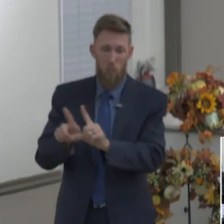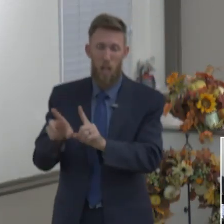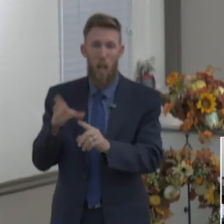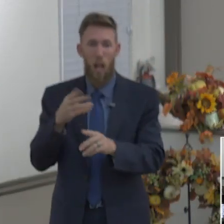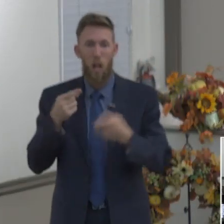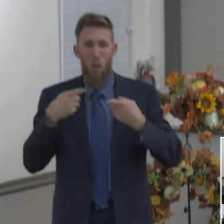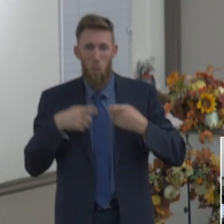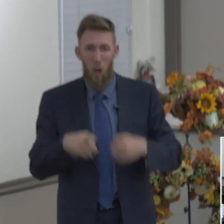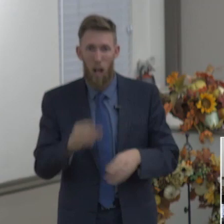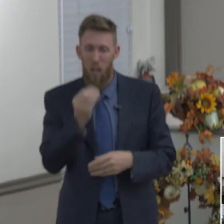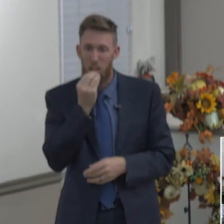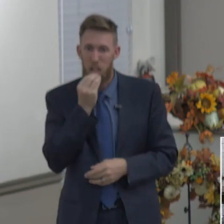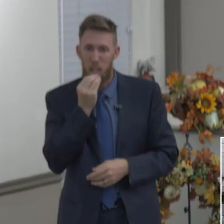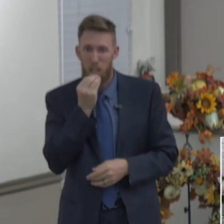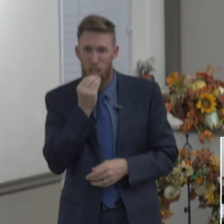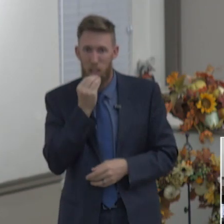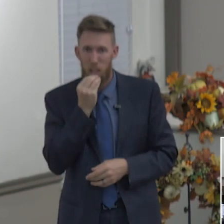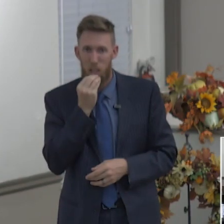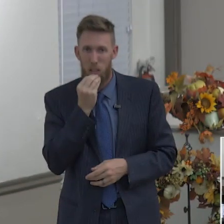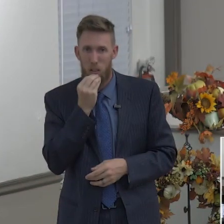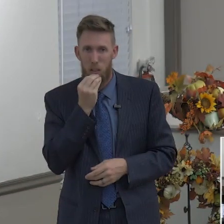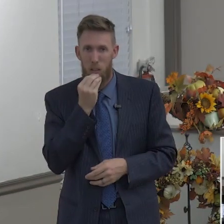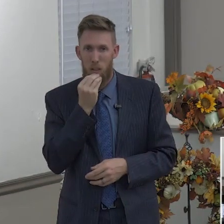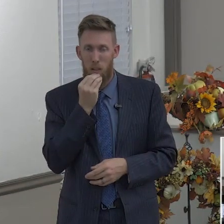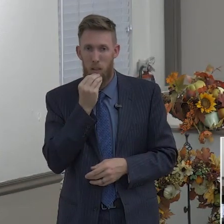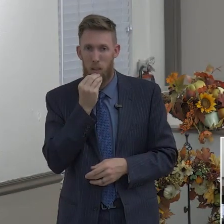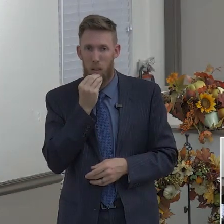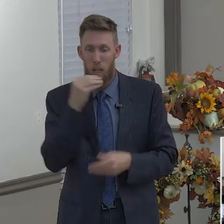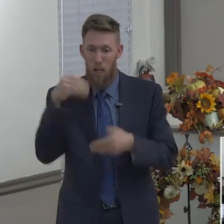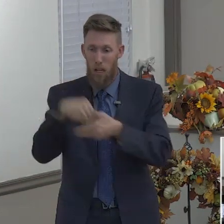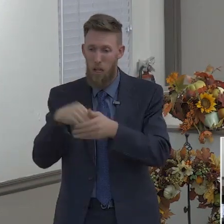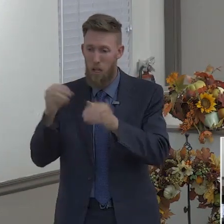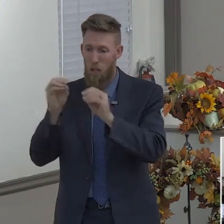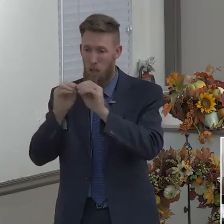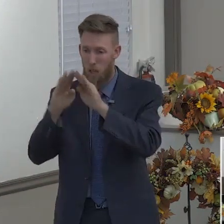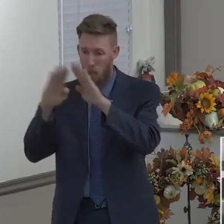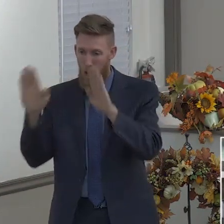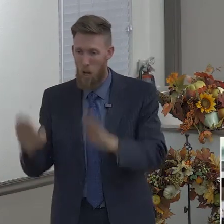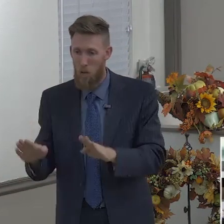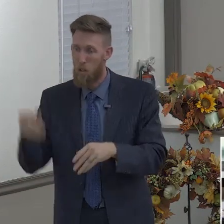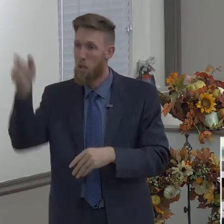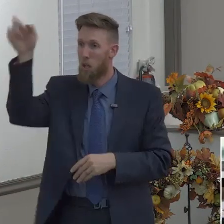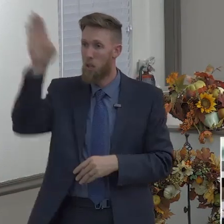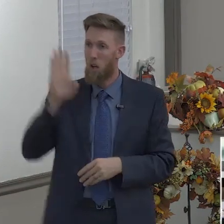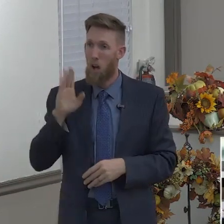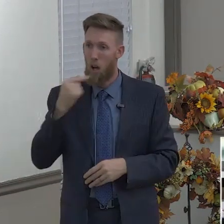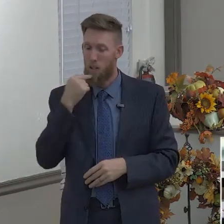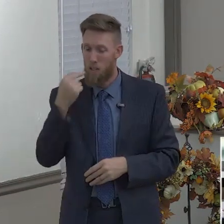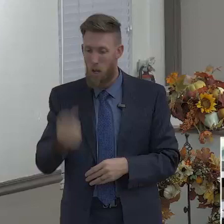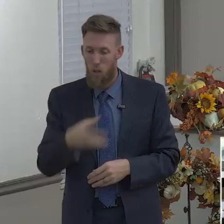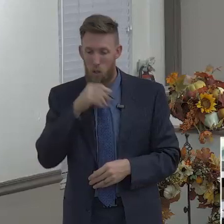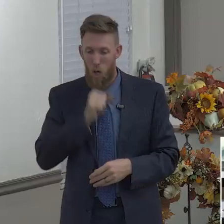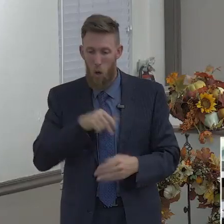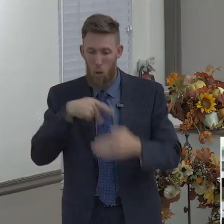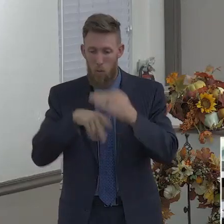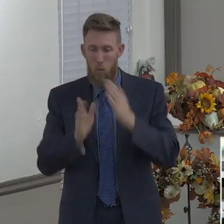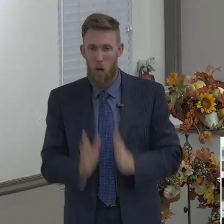the middle of them eating at this older prophet's home, God tells this older prophet to tell the young guy,